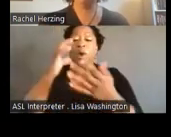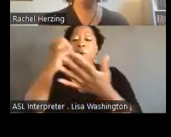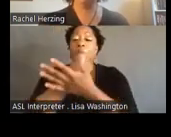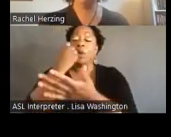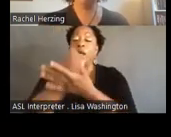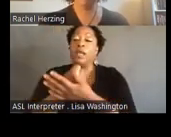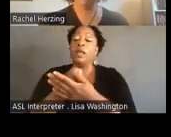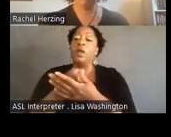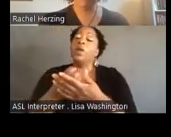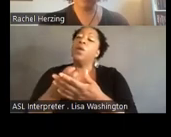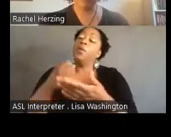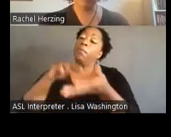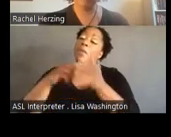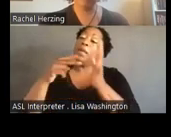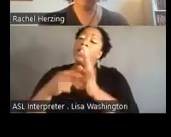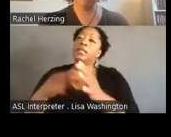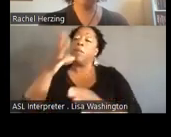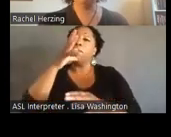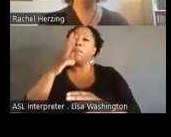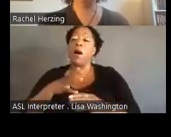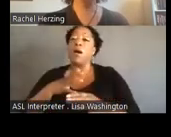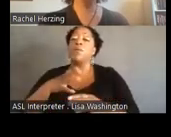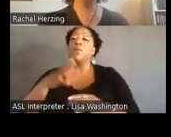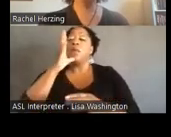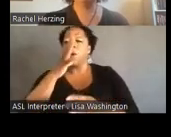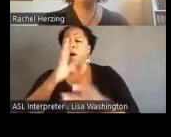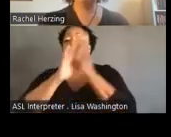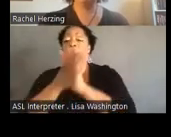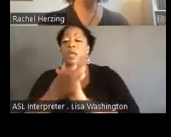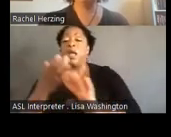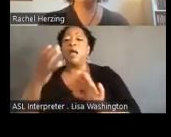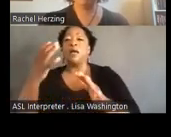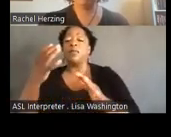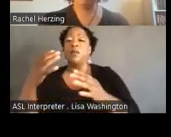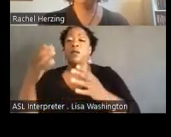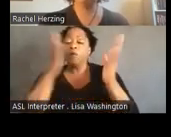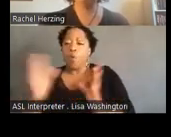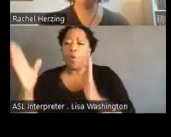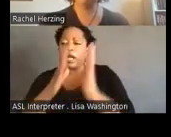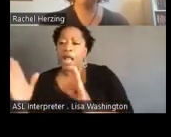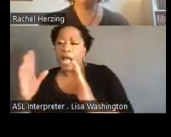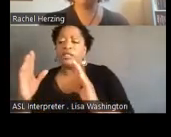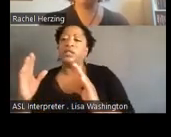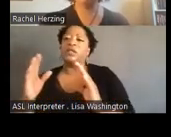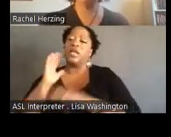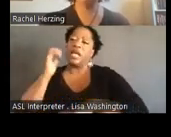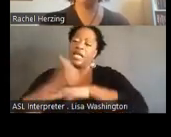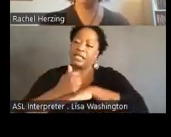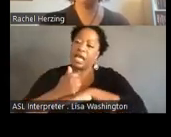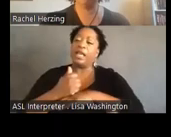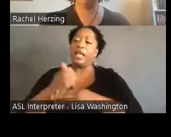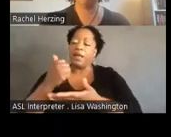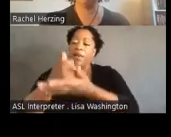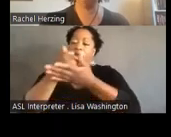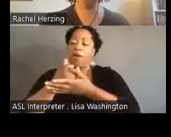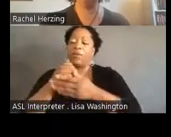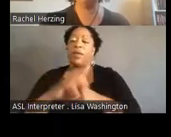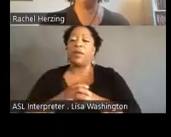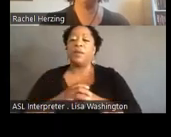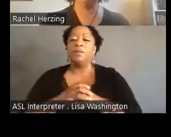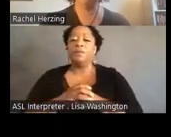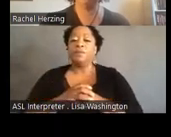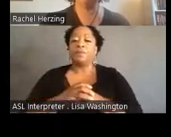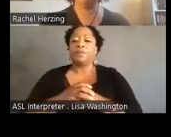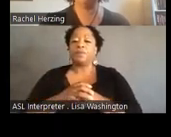moms into community organizers. Winning was destabilizing the idea that policing is or should be a natural